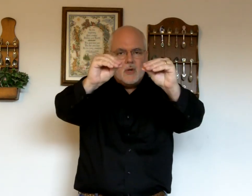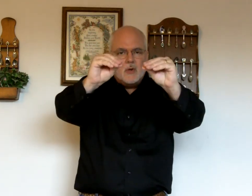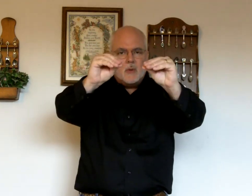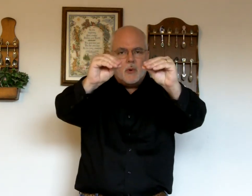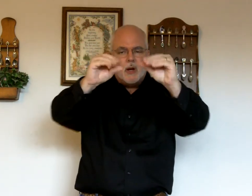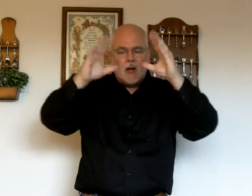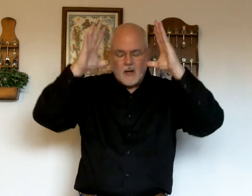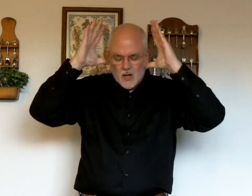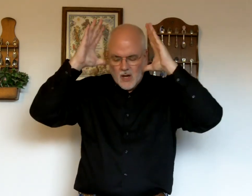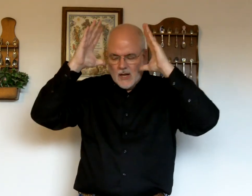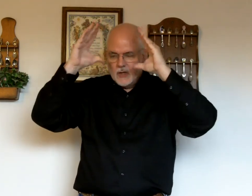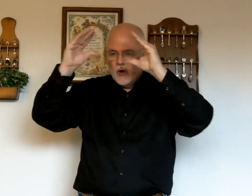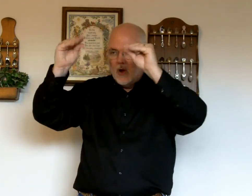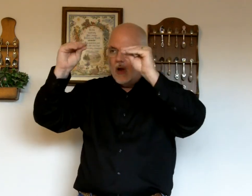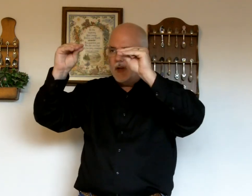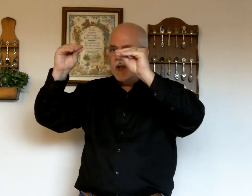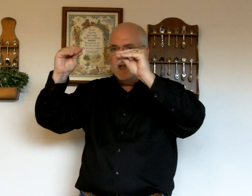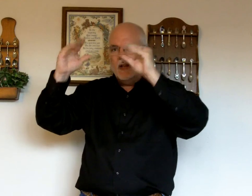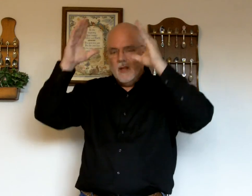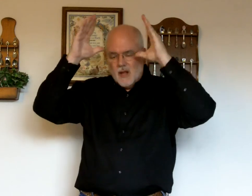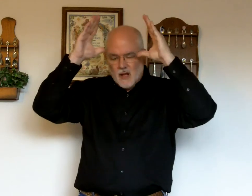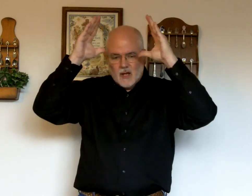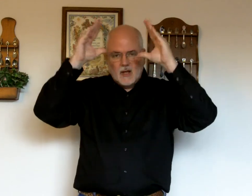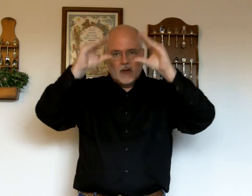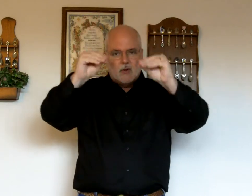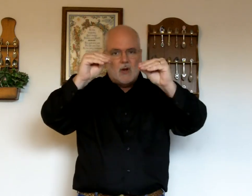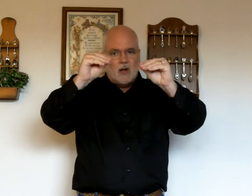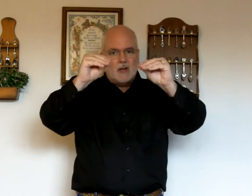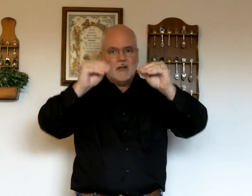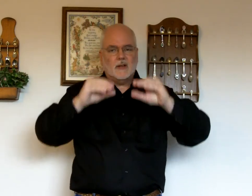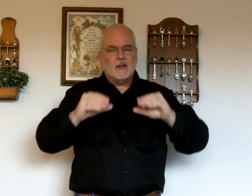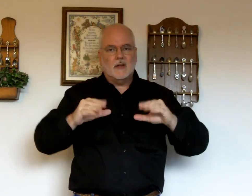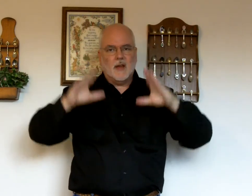your brain. Taught. Taught. Okay.